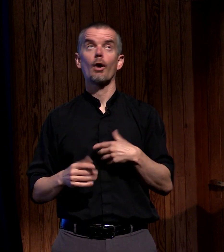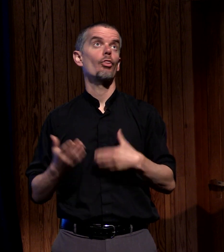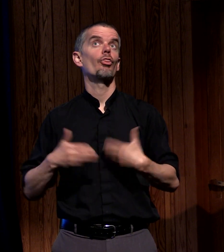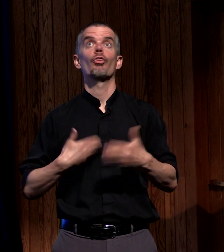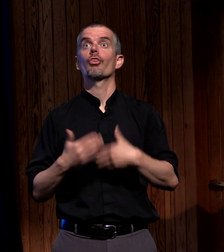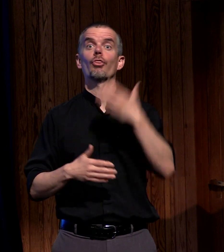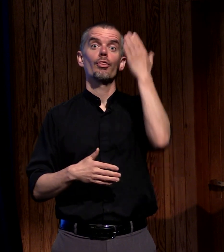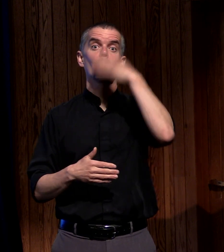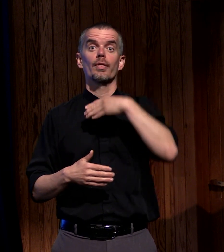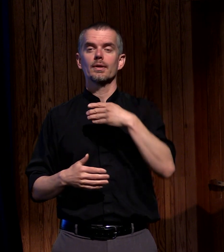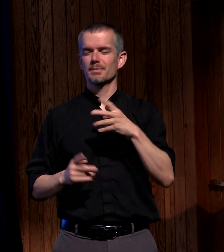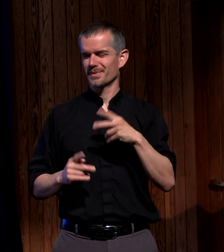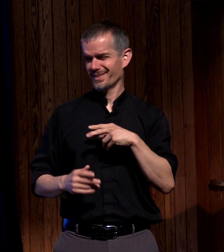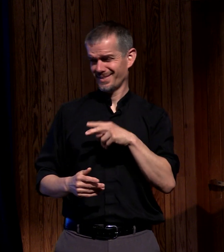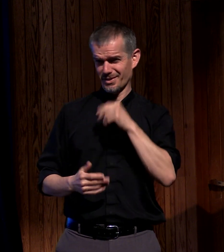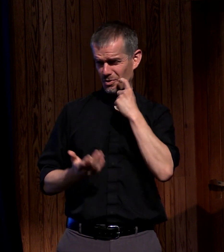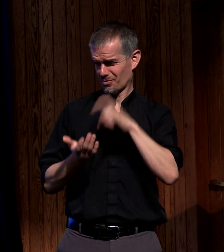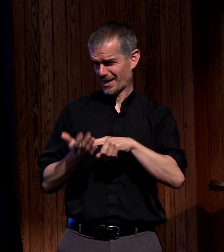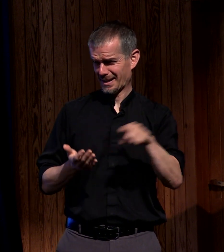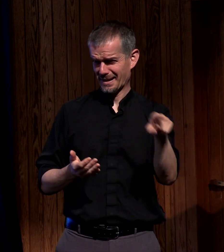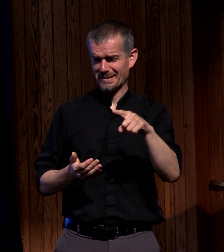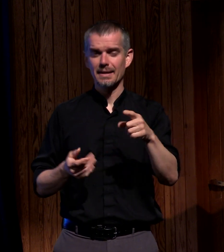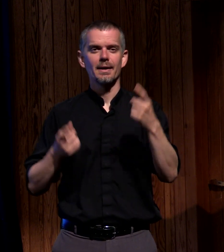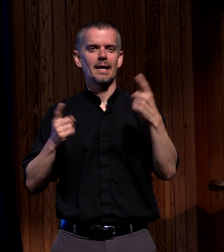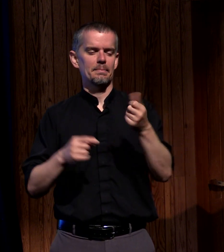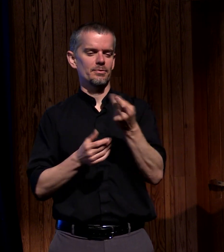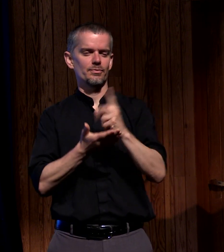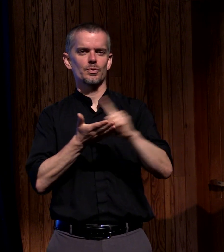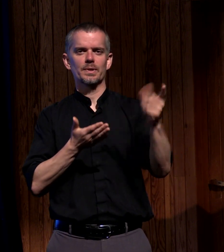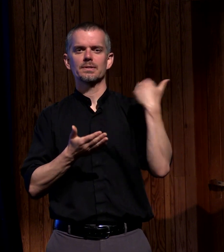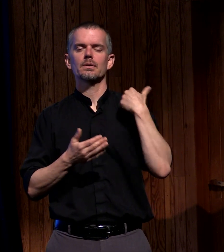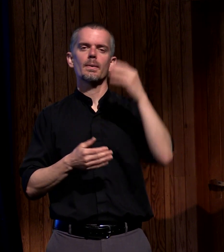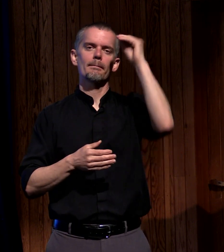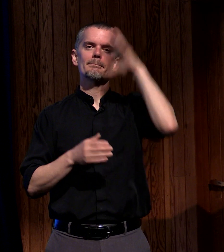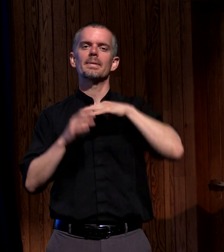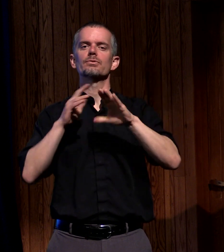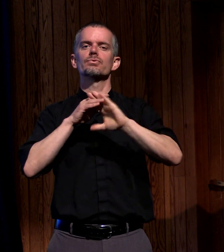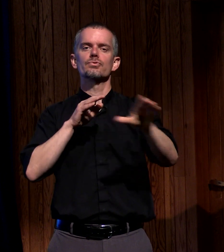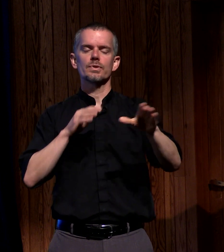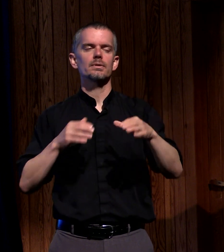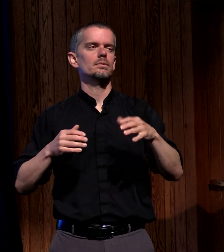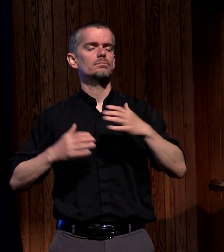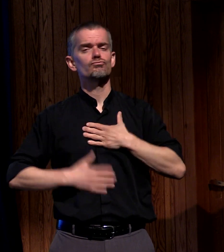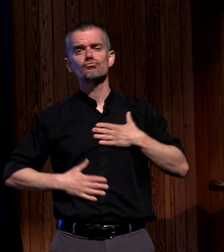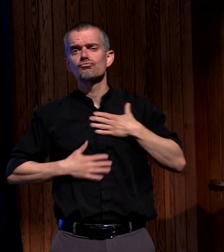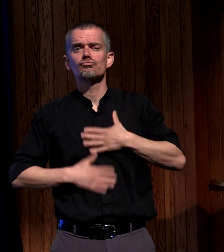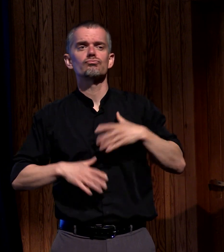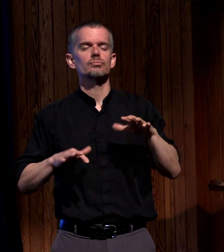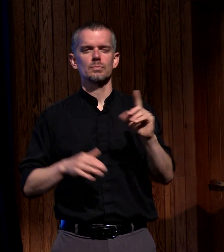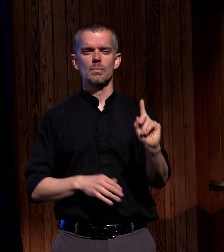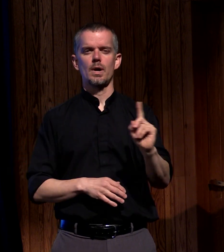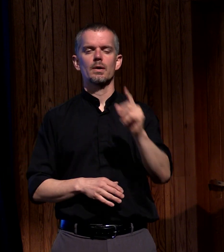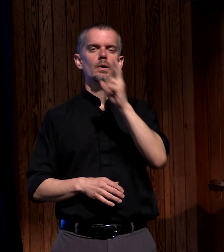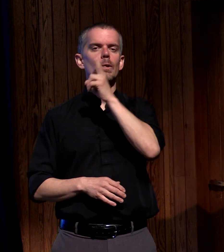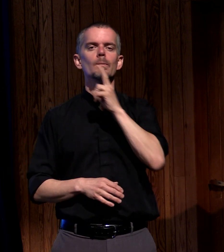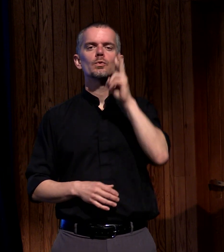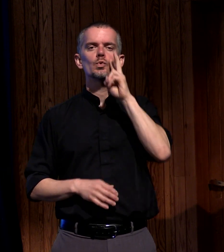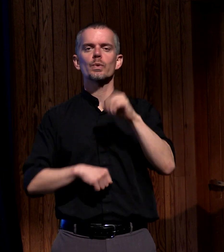you didn't see that this happened to me a couple of weeks ago at the men's retreat we're having a great time and our men's retreat was at this place called the twin rocks